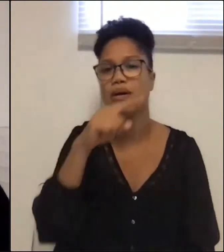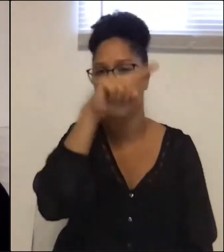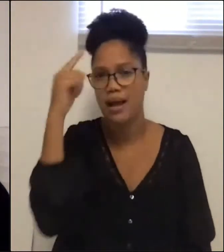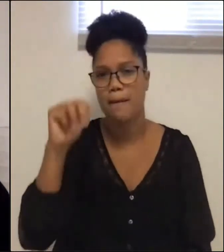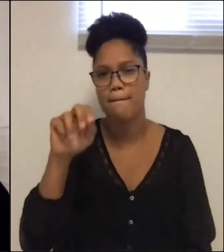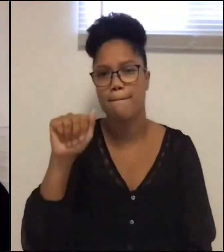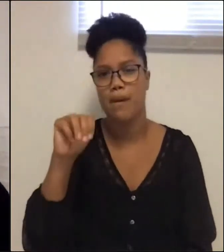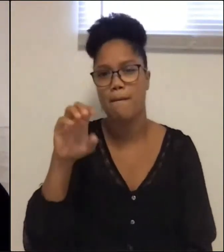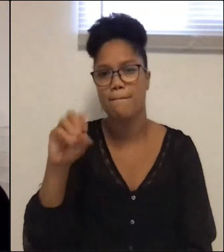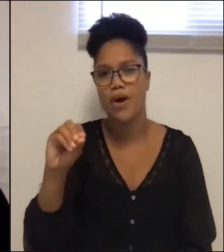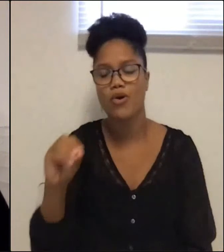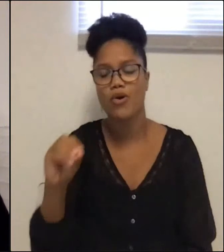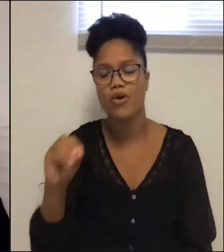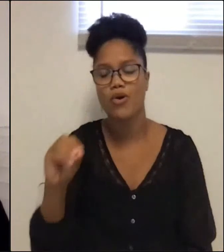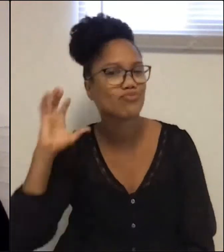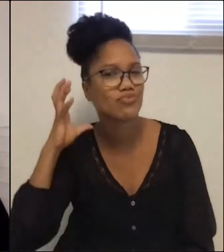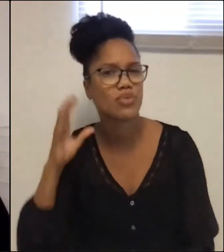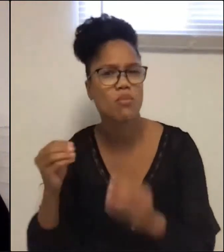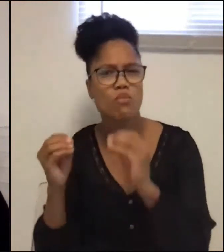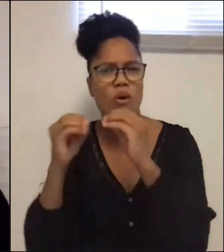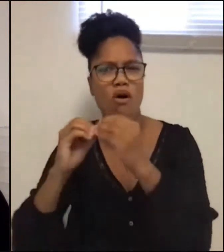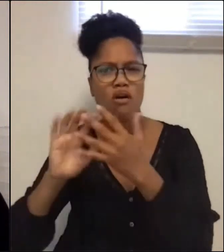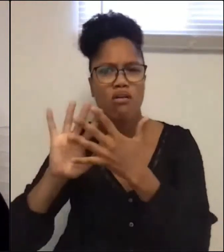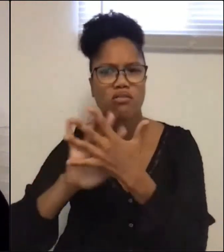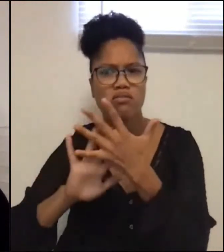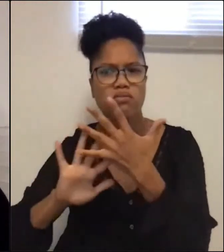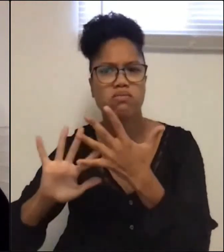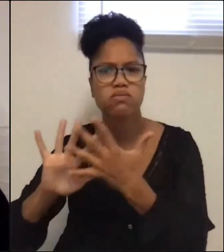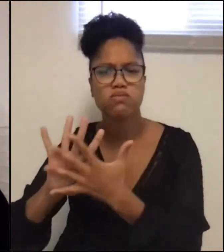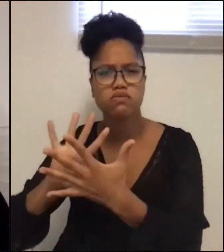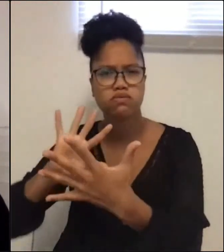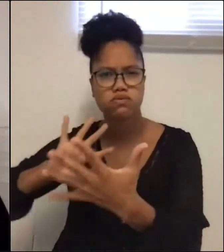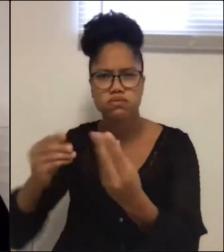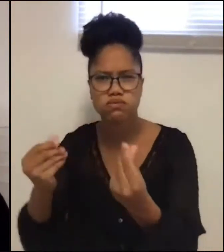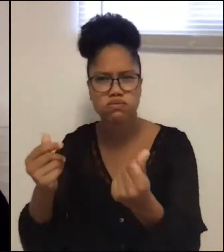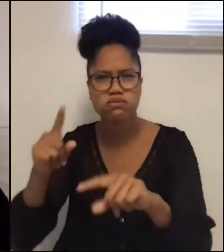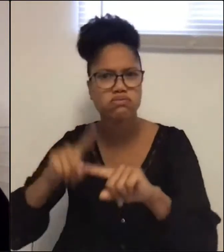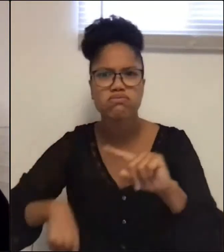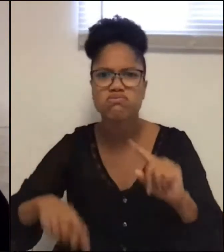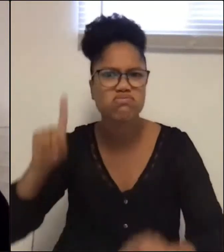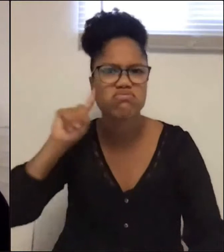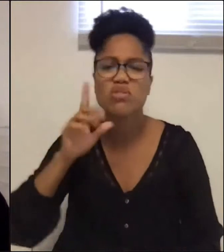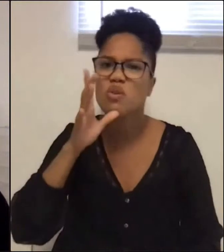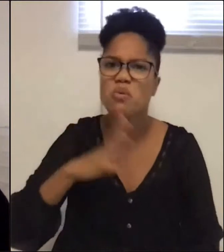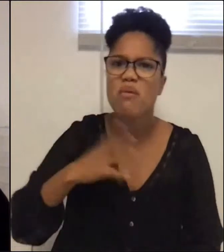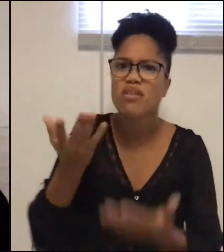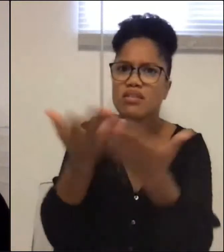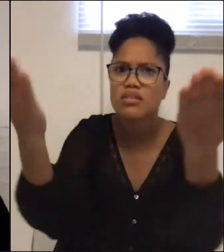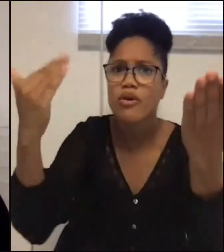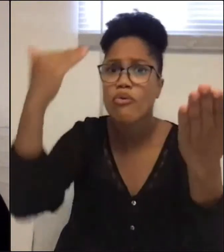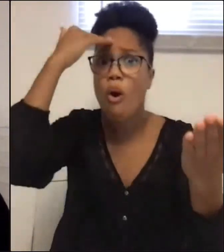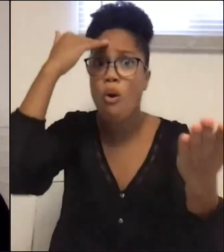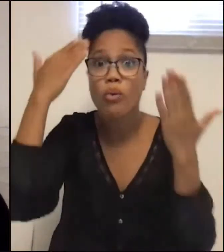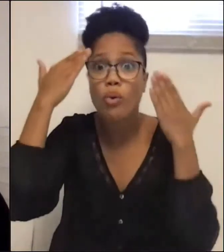static and fade. No word from the ladies out there. They know and don't know. They